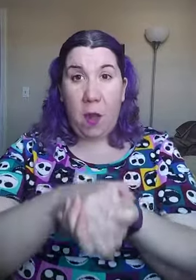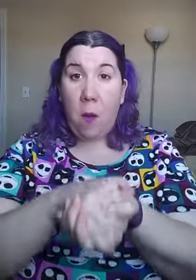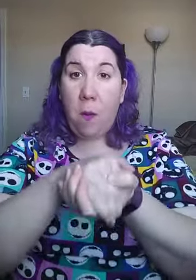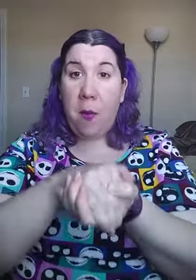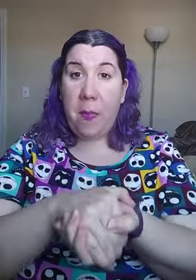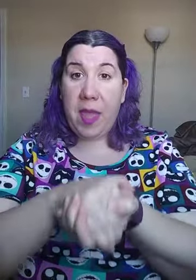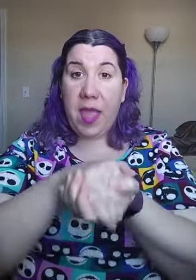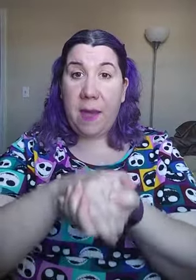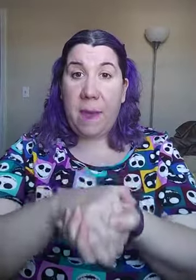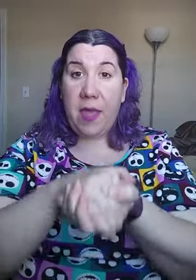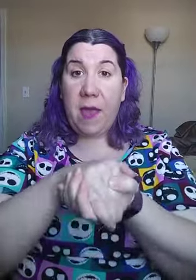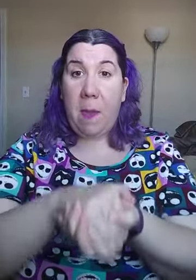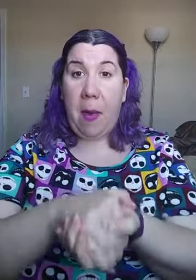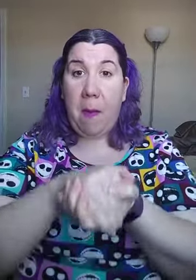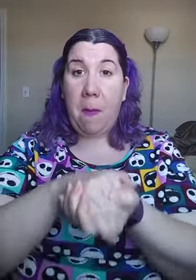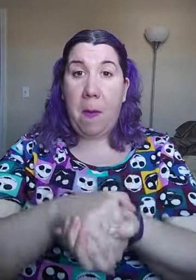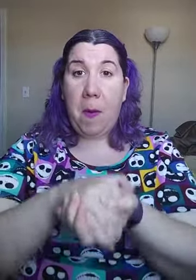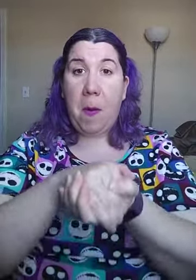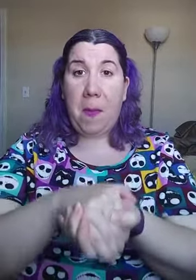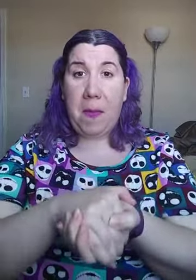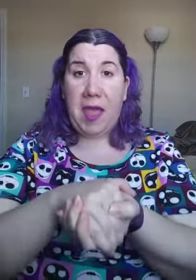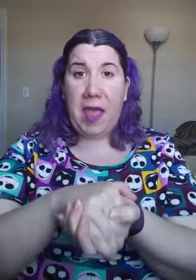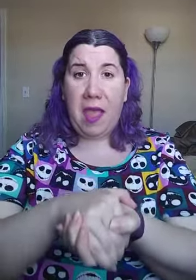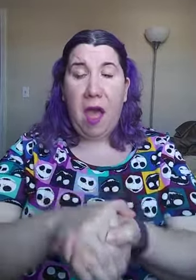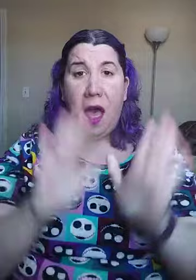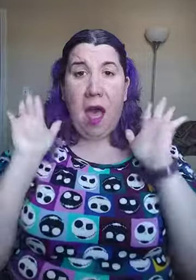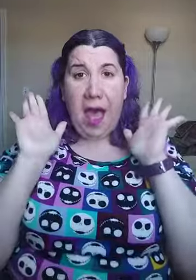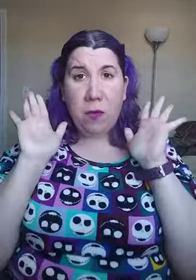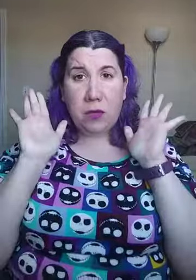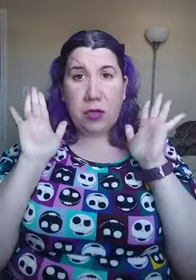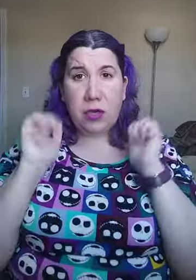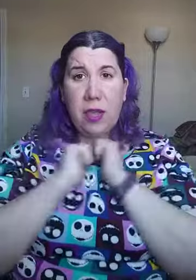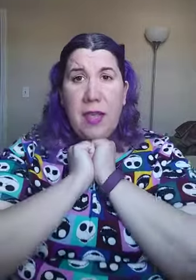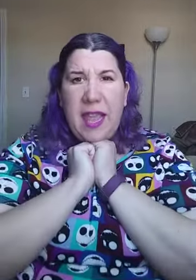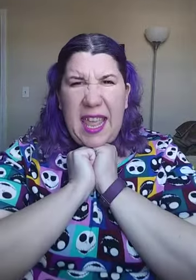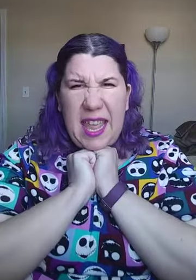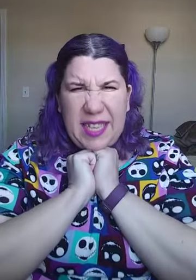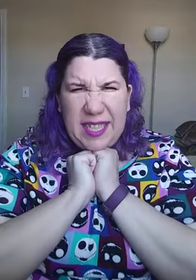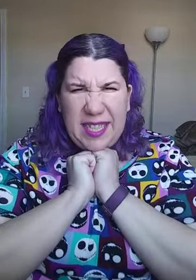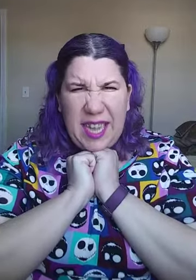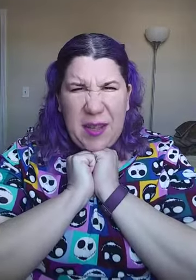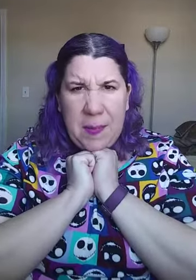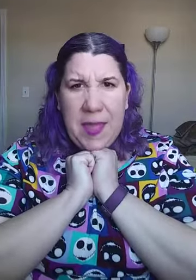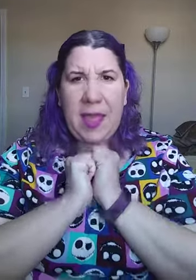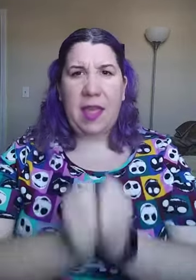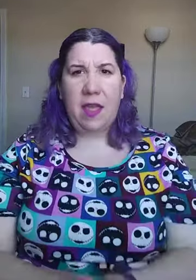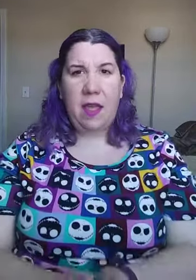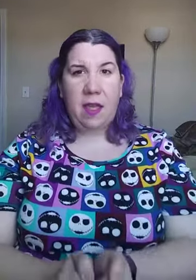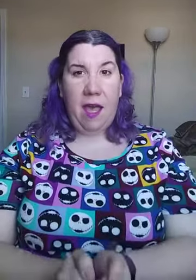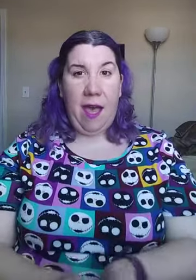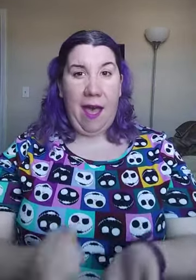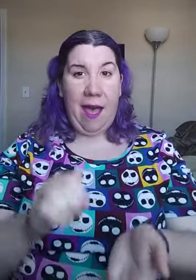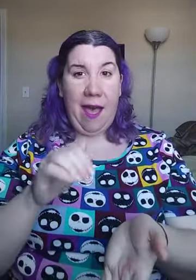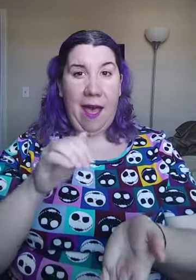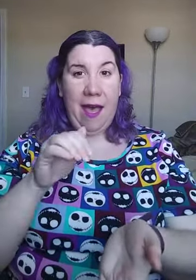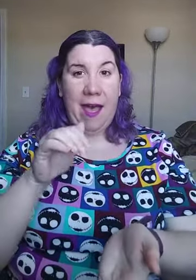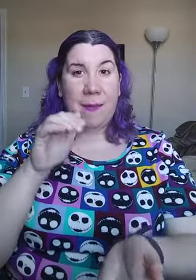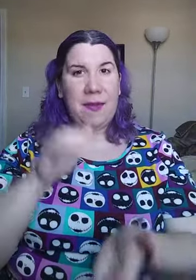home a baby bumblebee. Ouch! He stung me. I'm